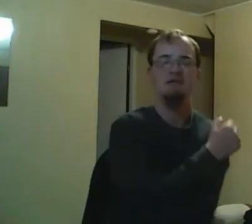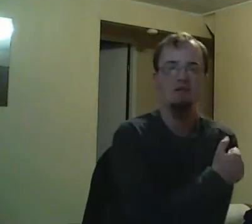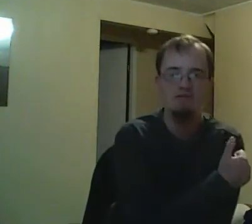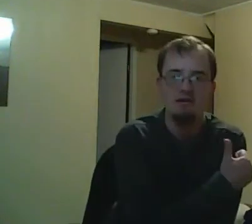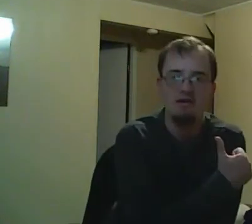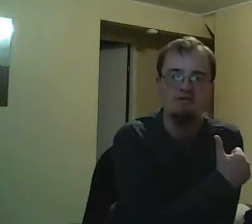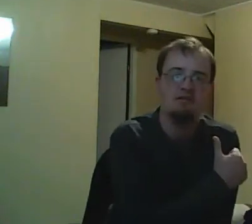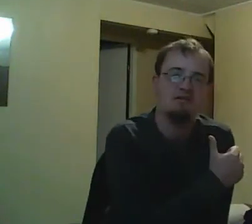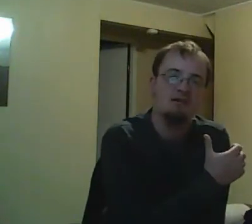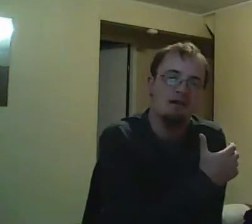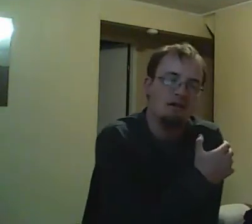attention.